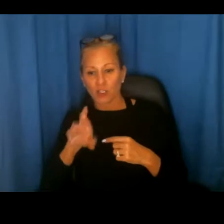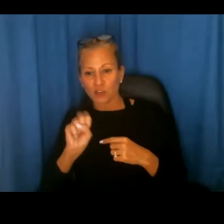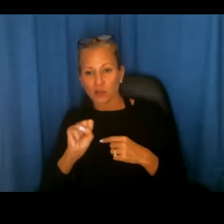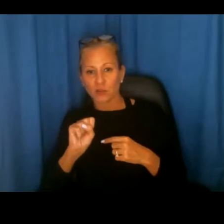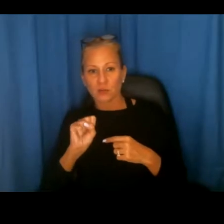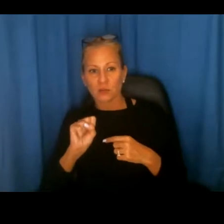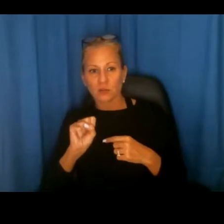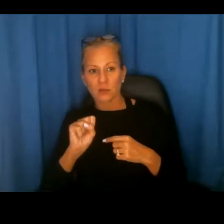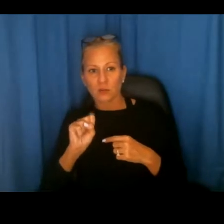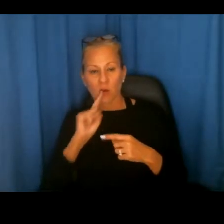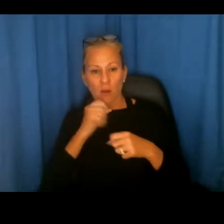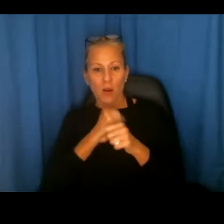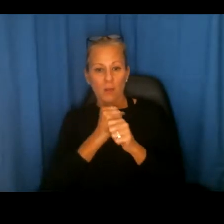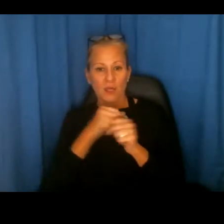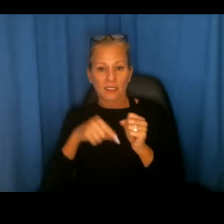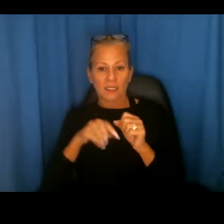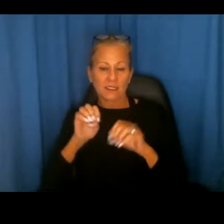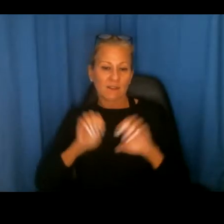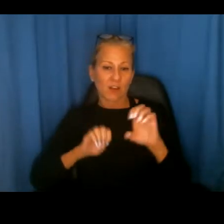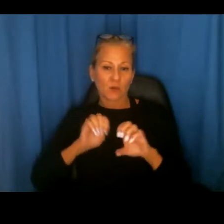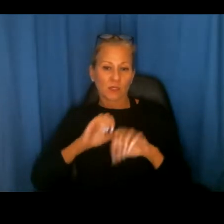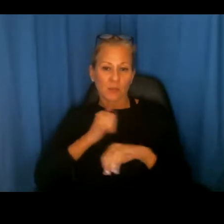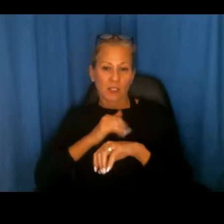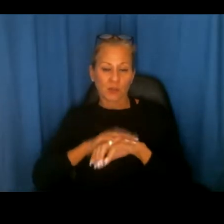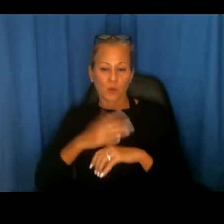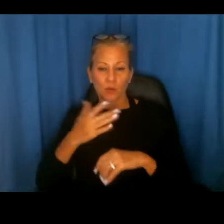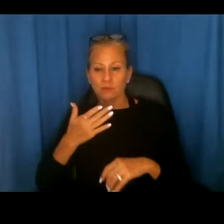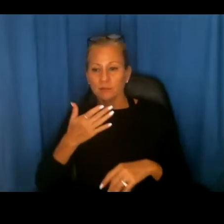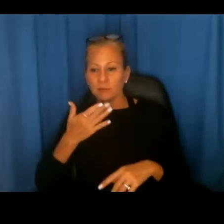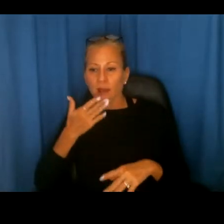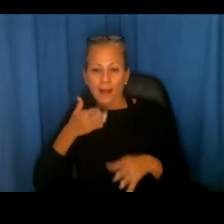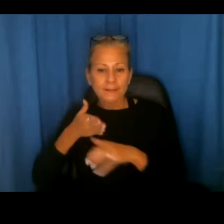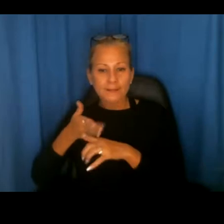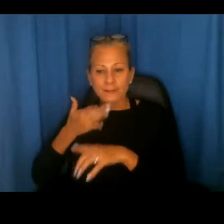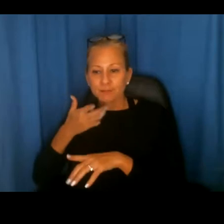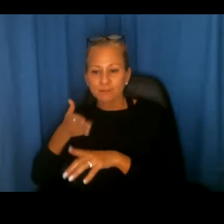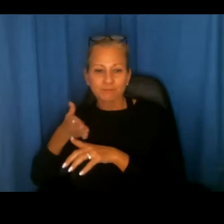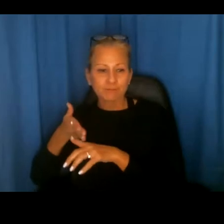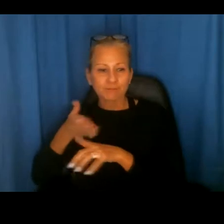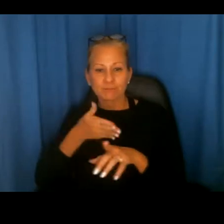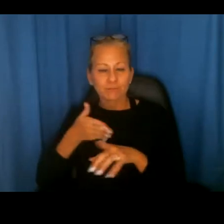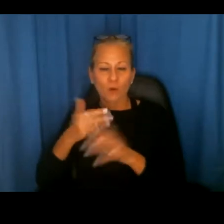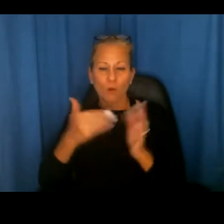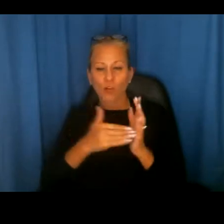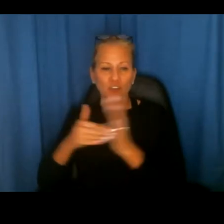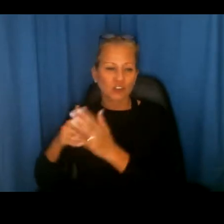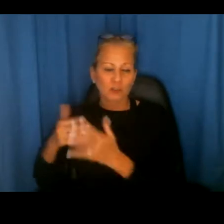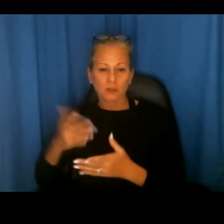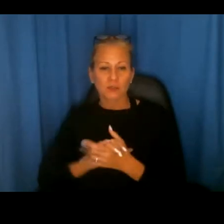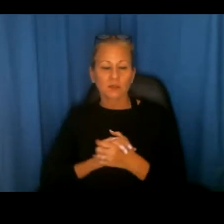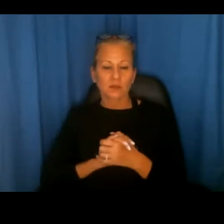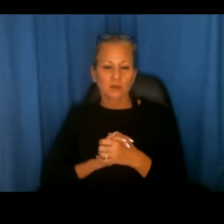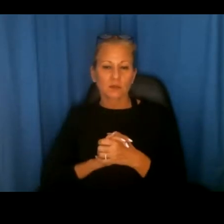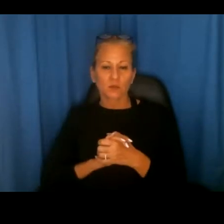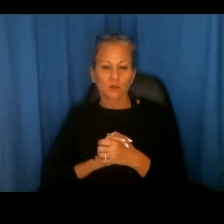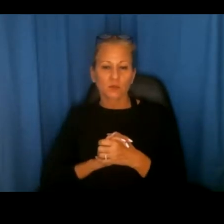are, uh, making these valuations based on bias. Uh, so that's one issue we have to deal with in appraisals. But then beyond that,